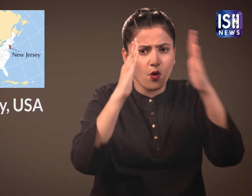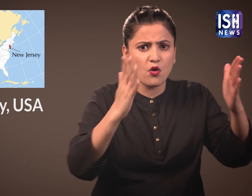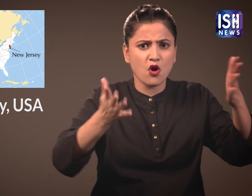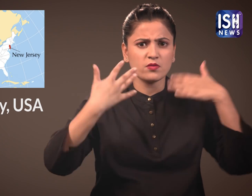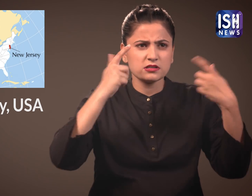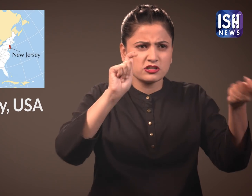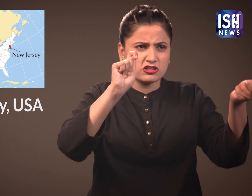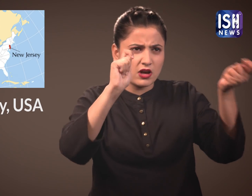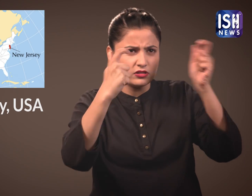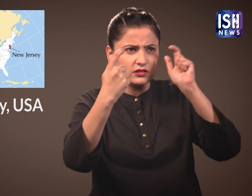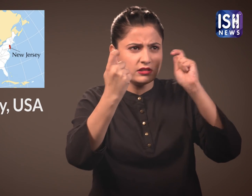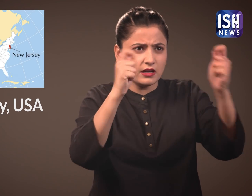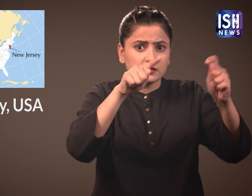focuses on climate science.